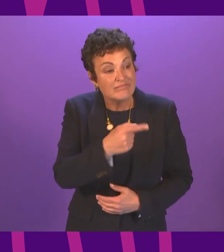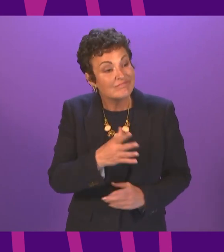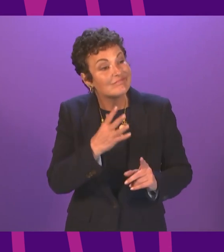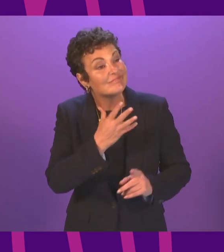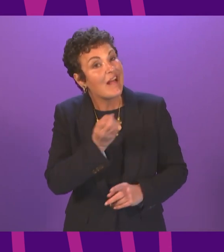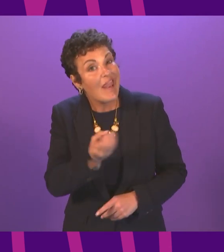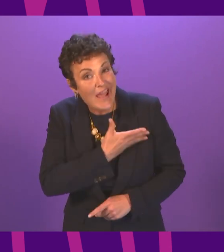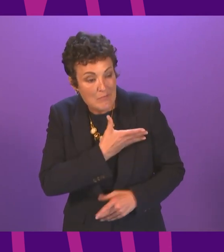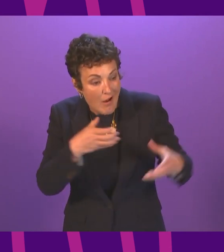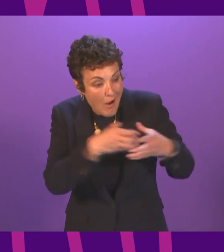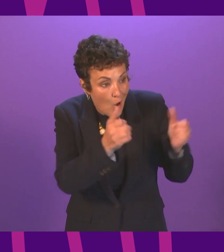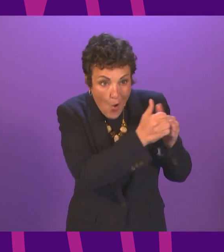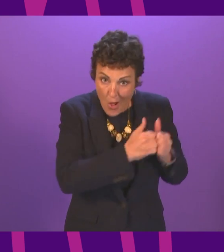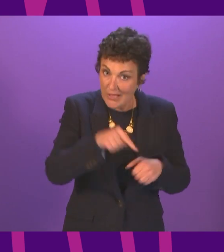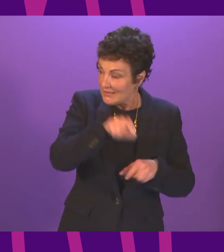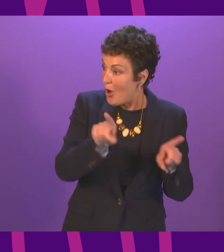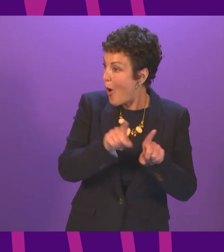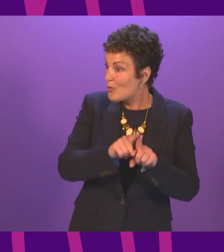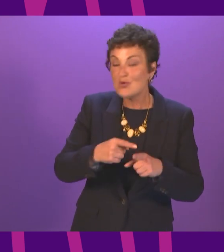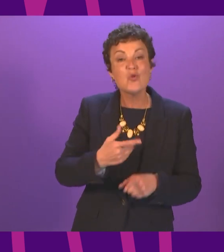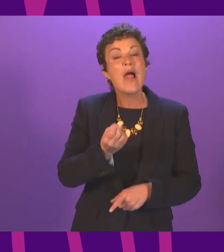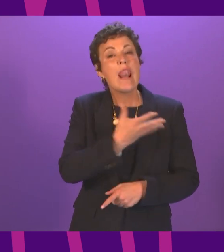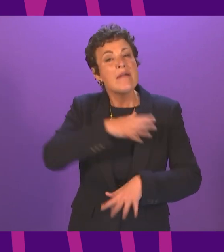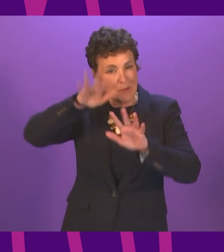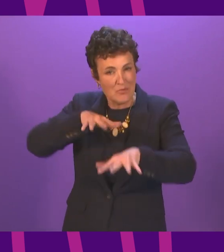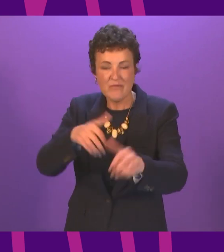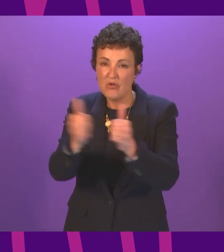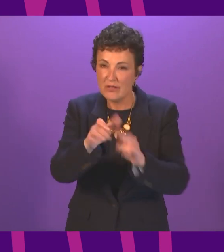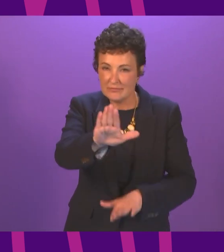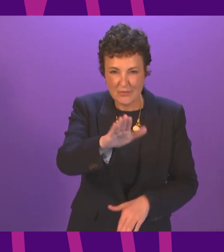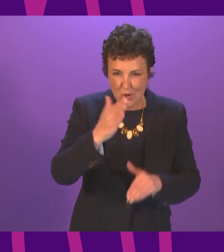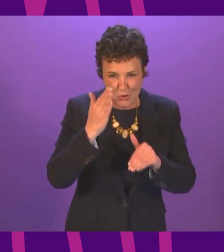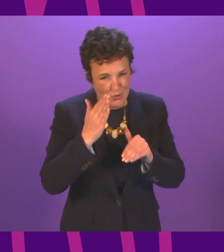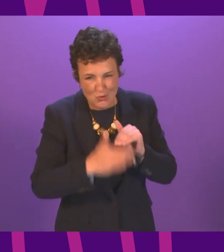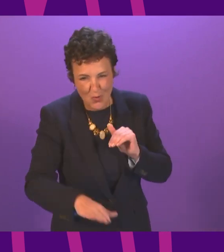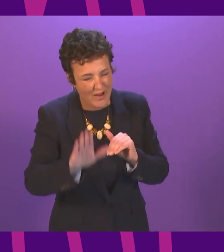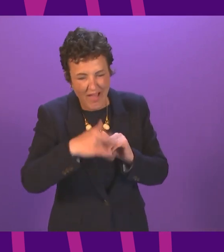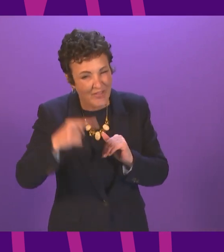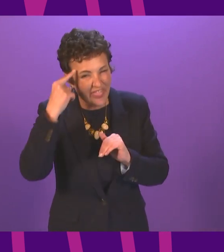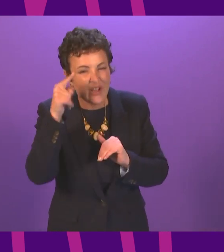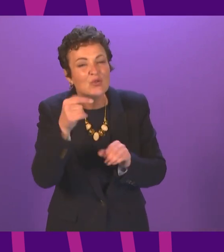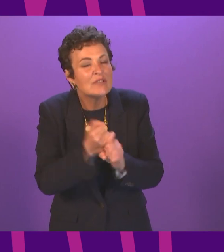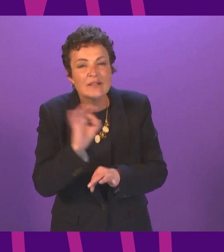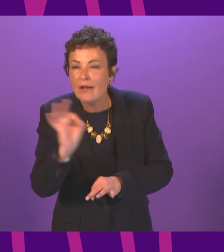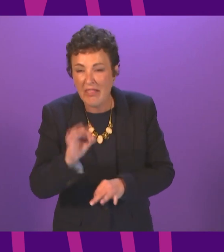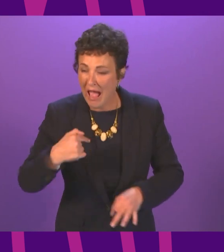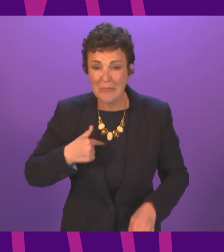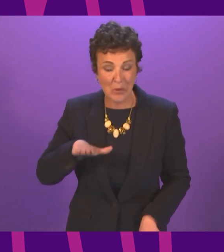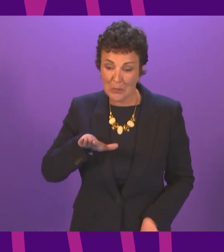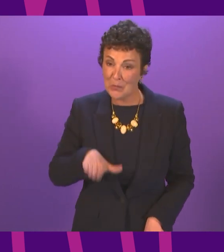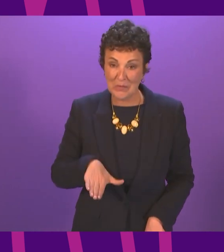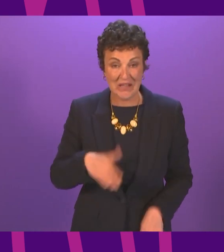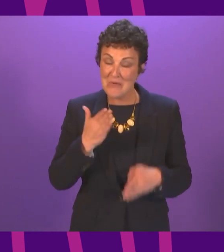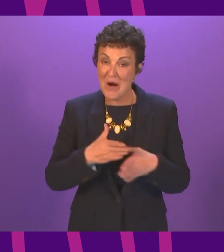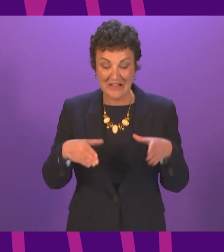in this chamber and my comrades across the Labour movement never underestimate what you did a wee working class girl in a